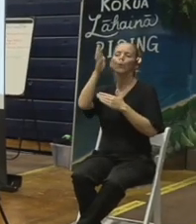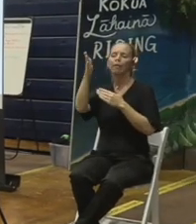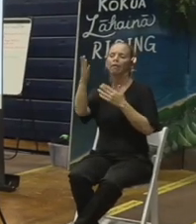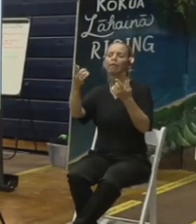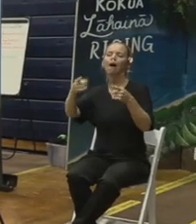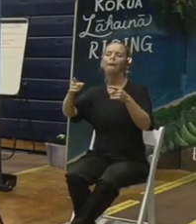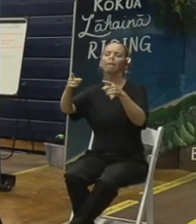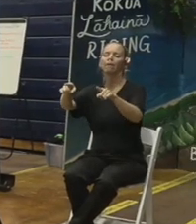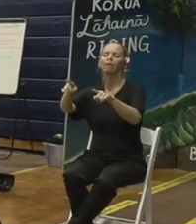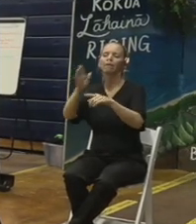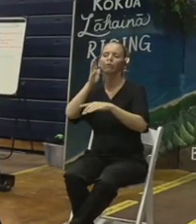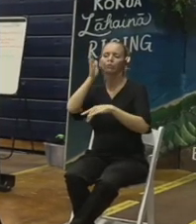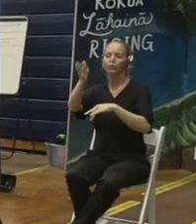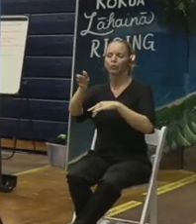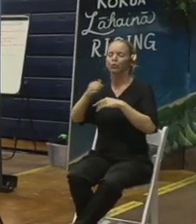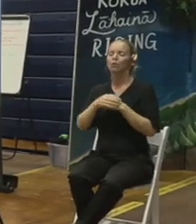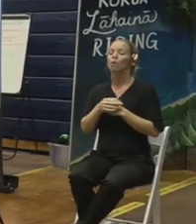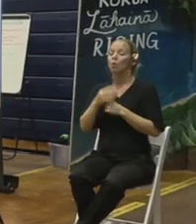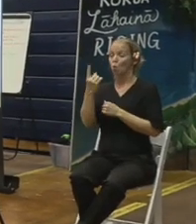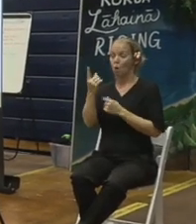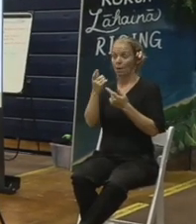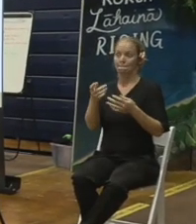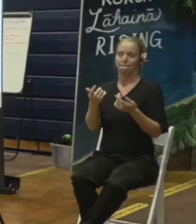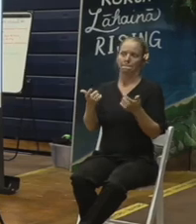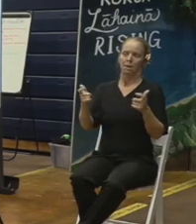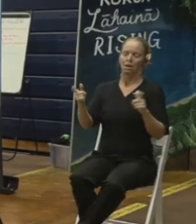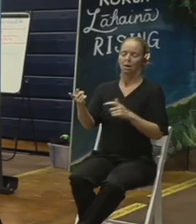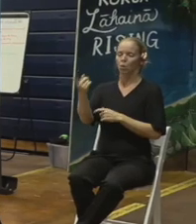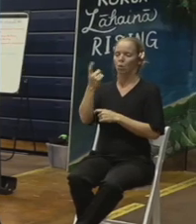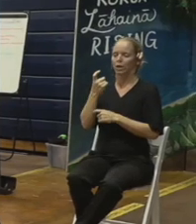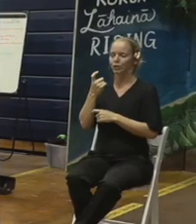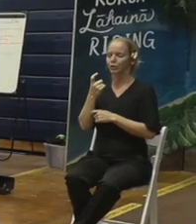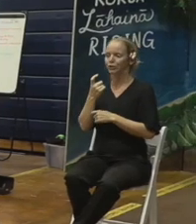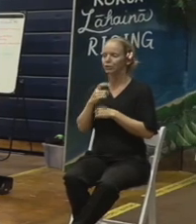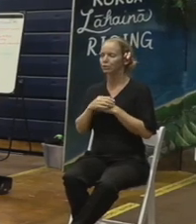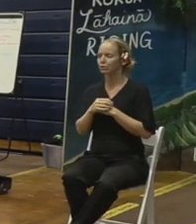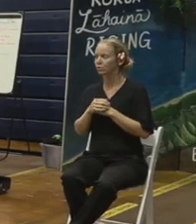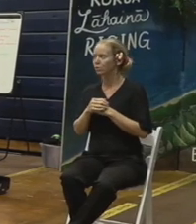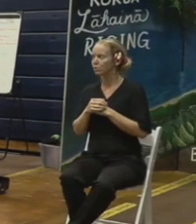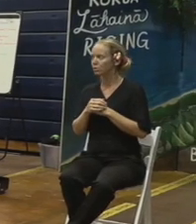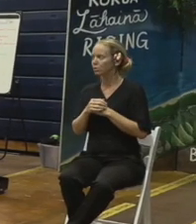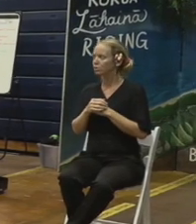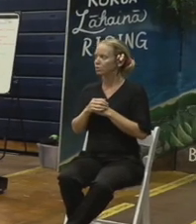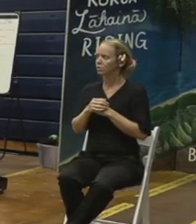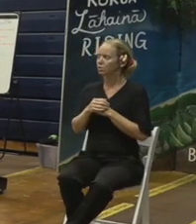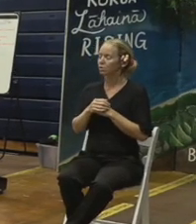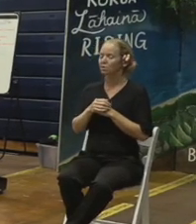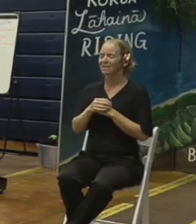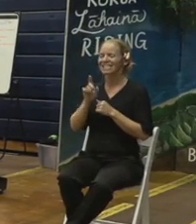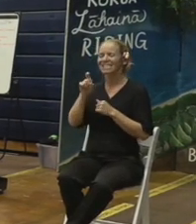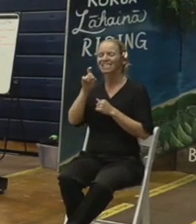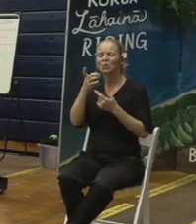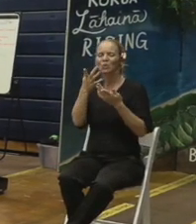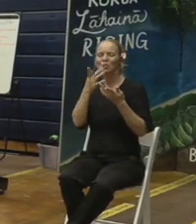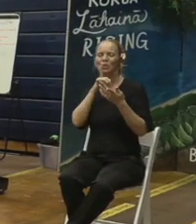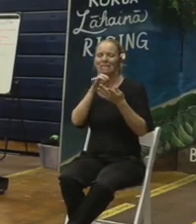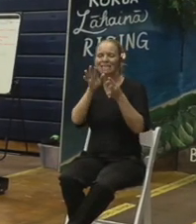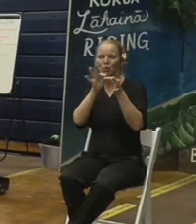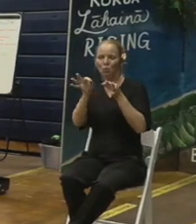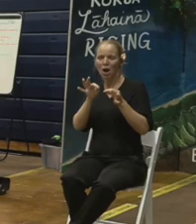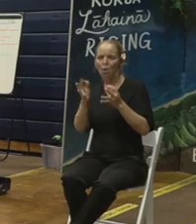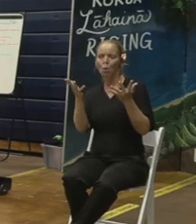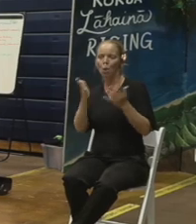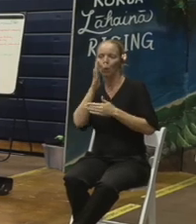One of the questions that has been asked is to describe a bit about what will be removed. So, and